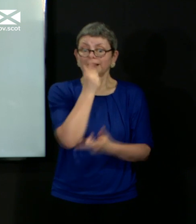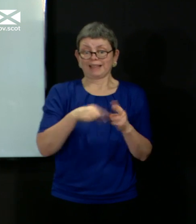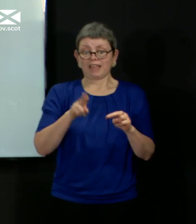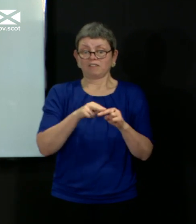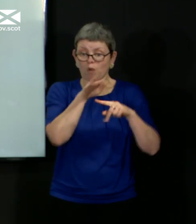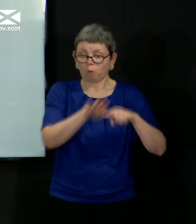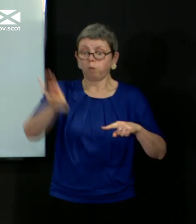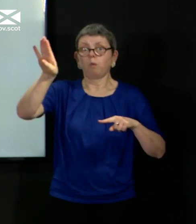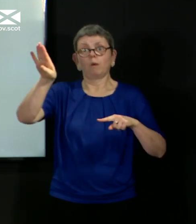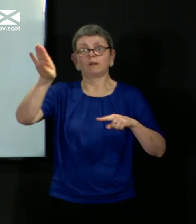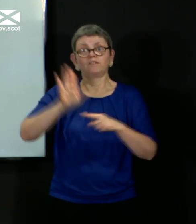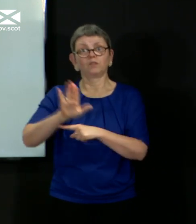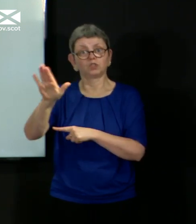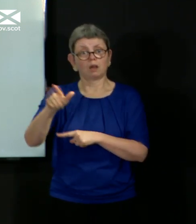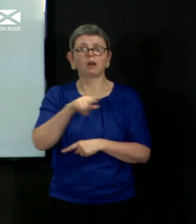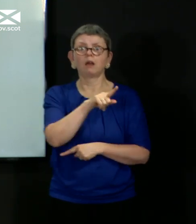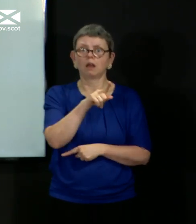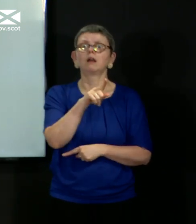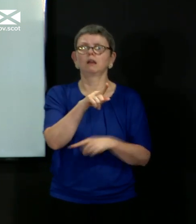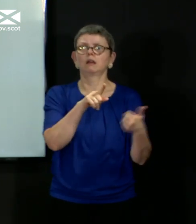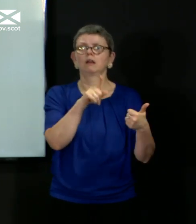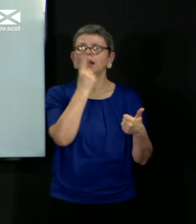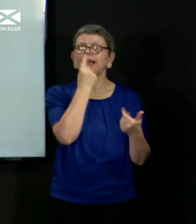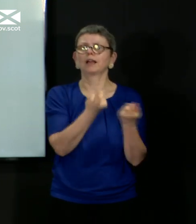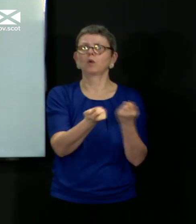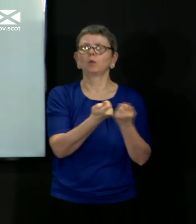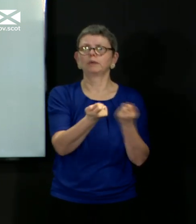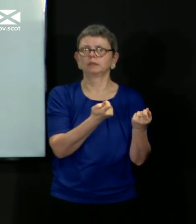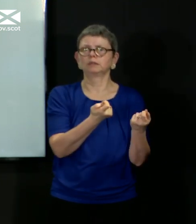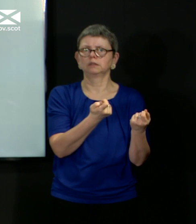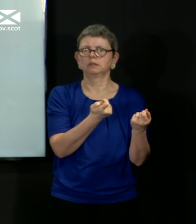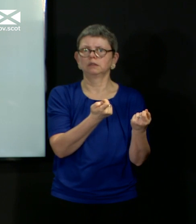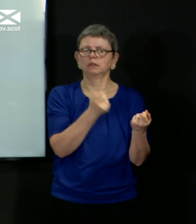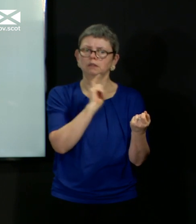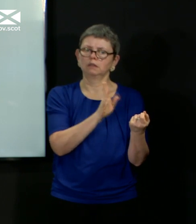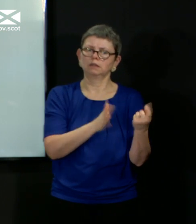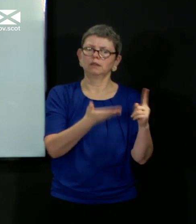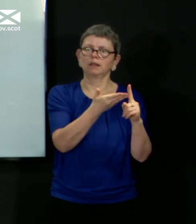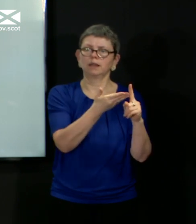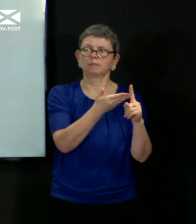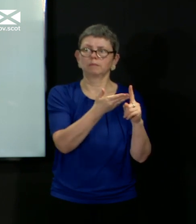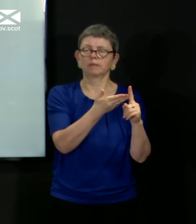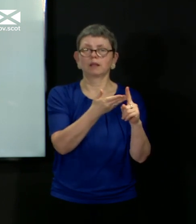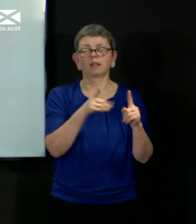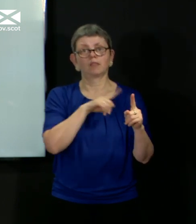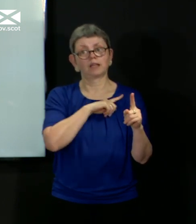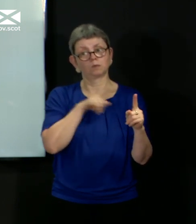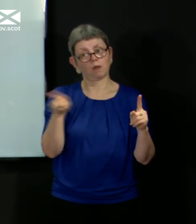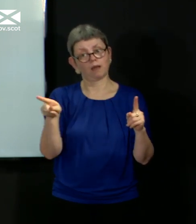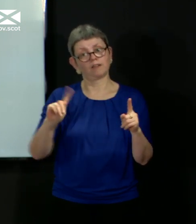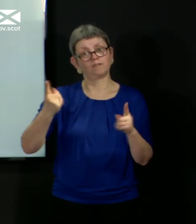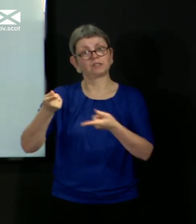in demand for health care because it goes back to that principle objective the first minister has set out, which is to